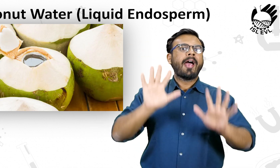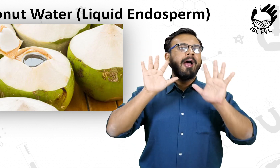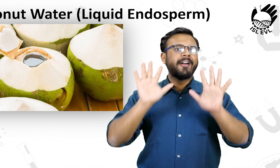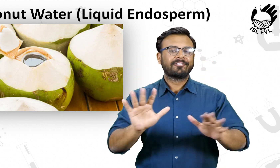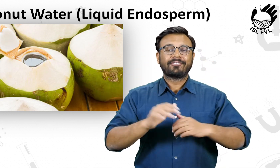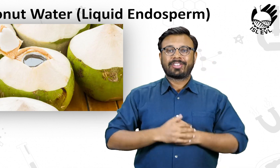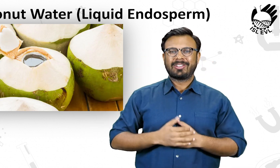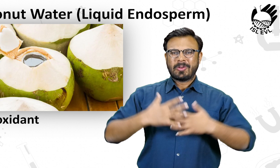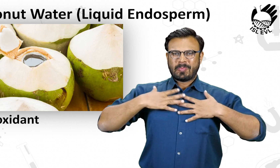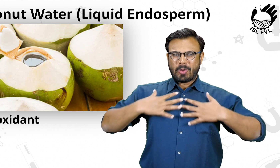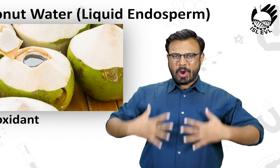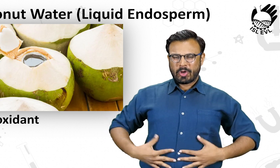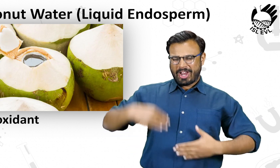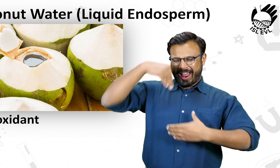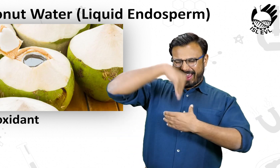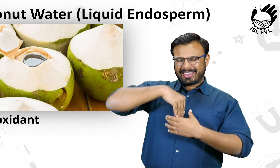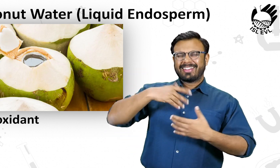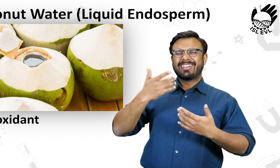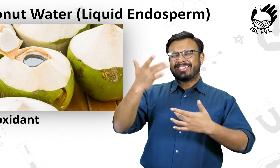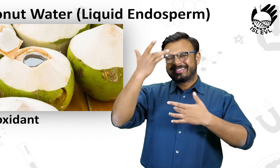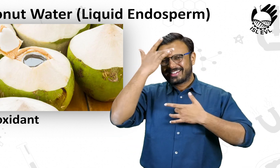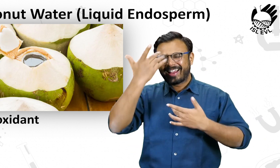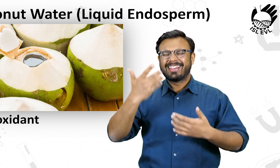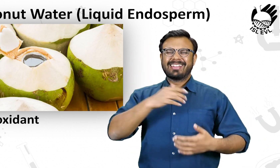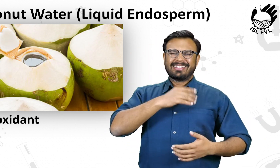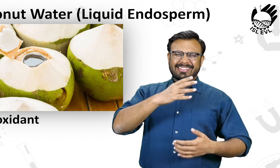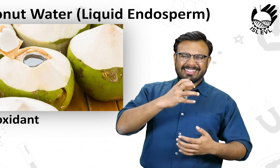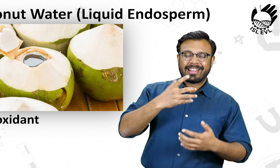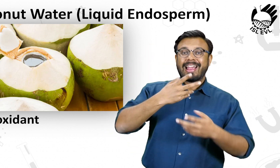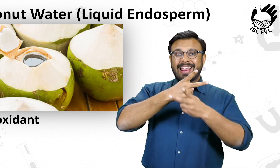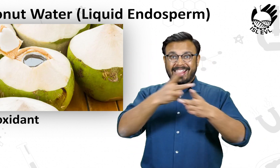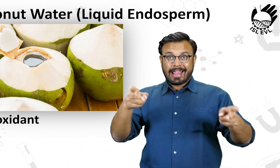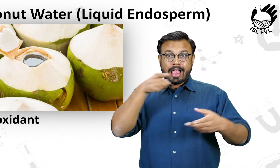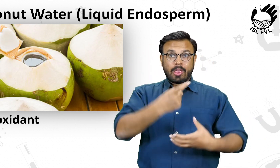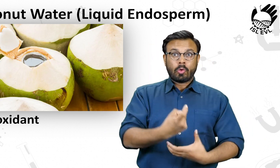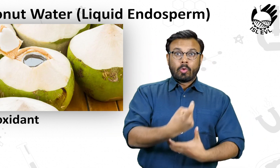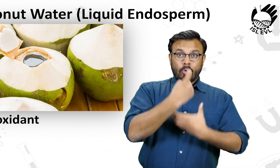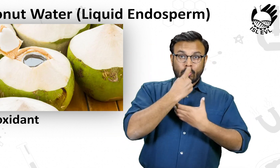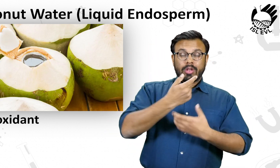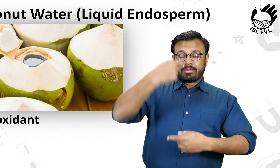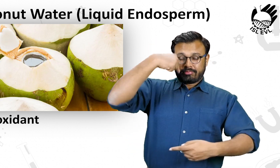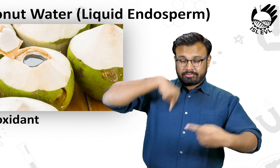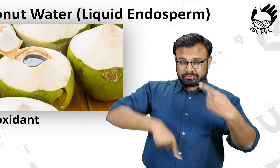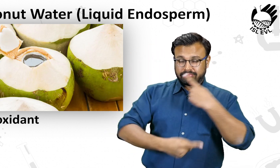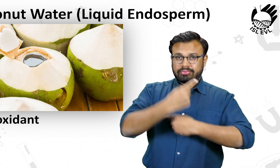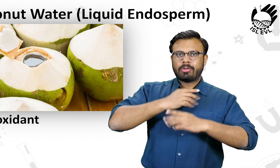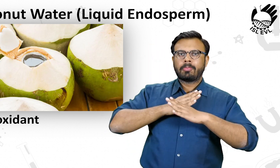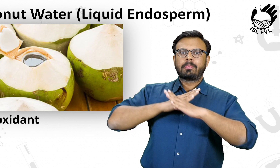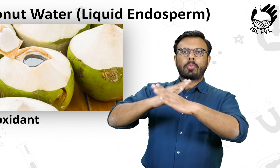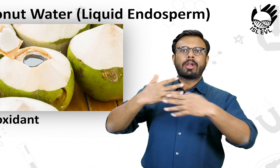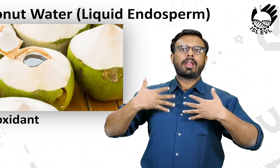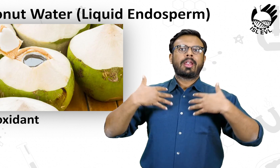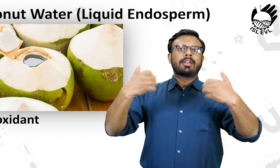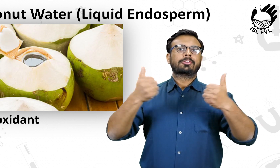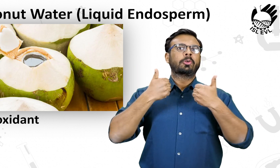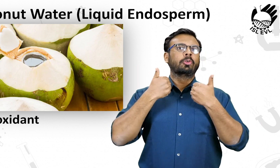and